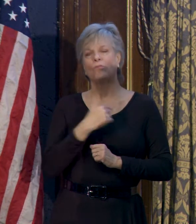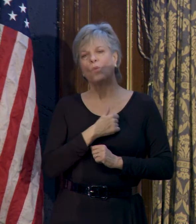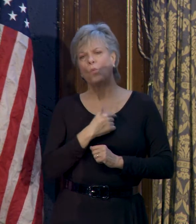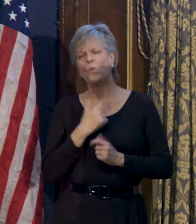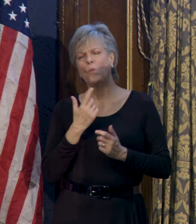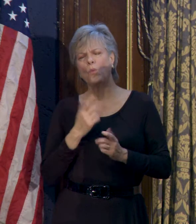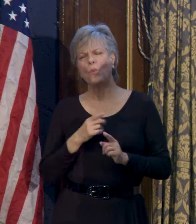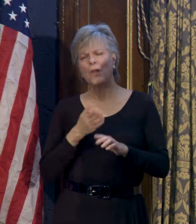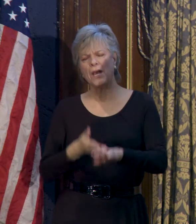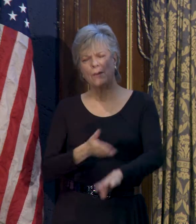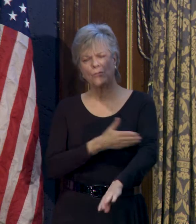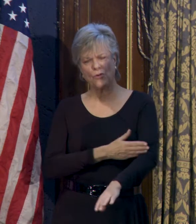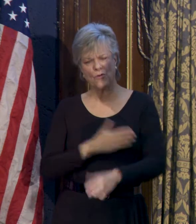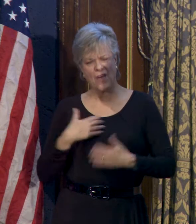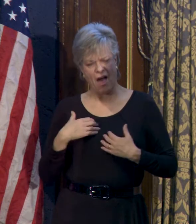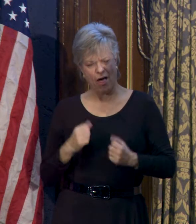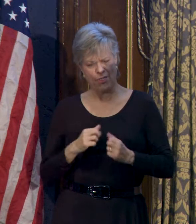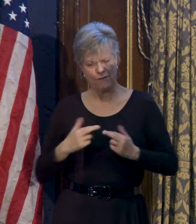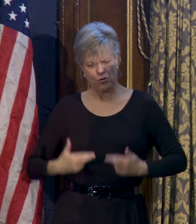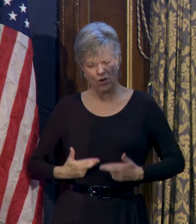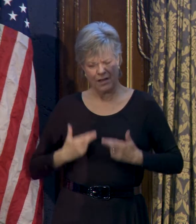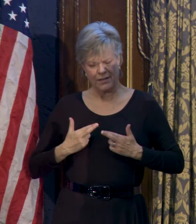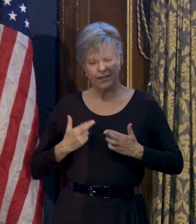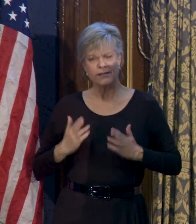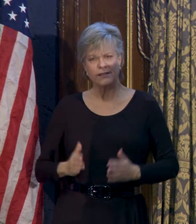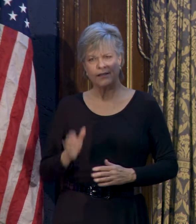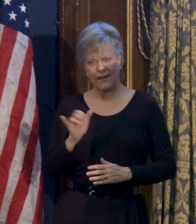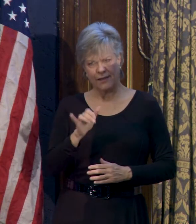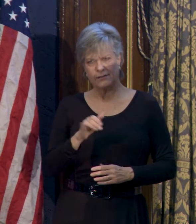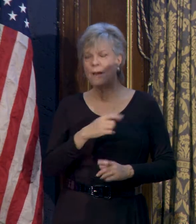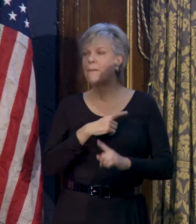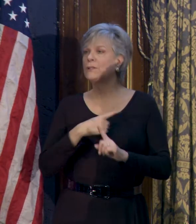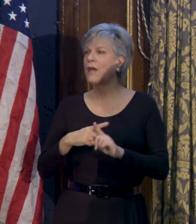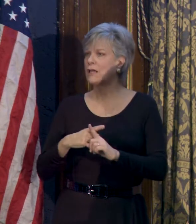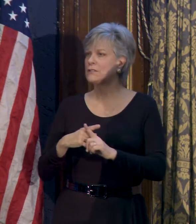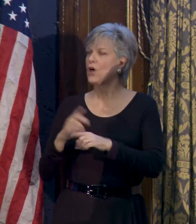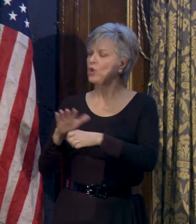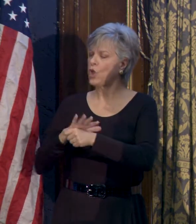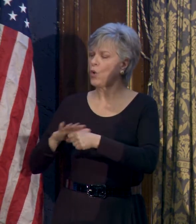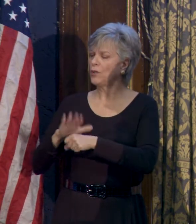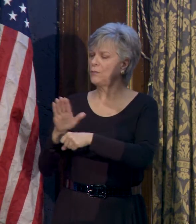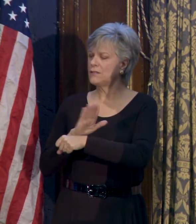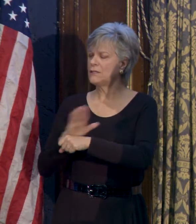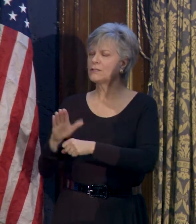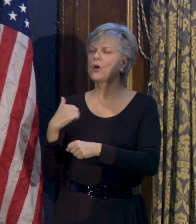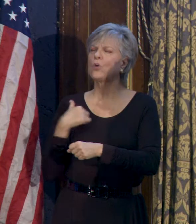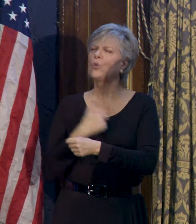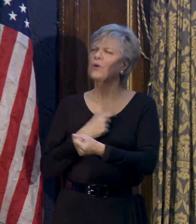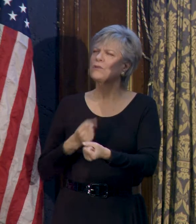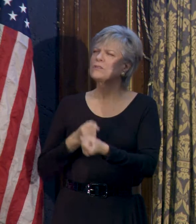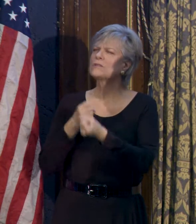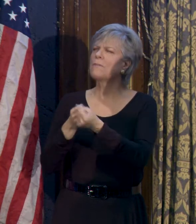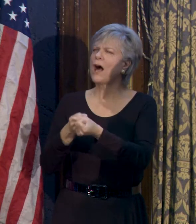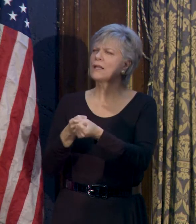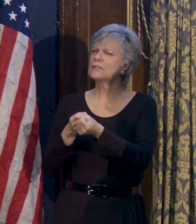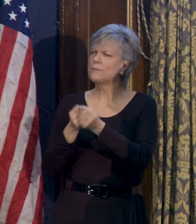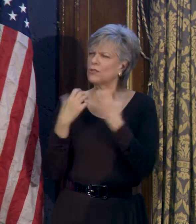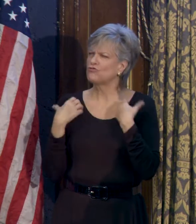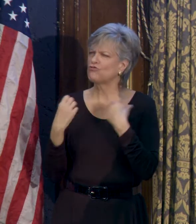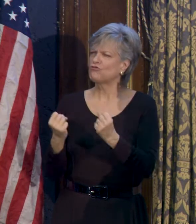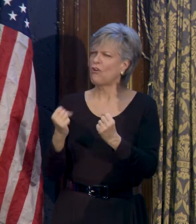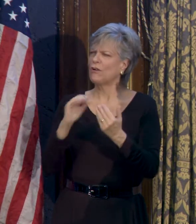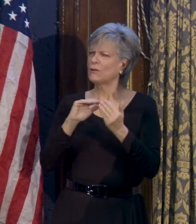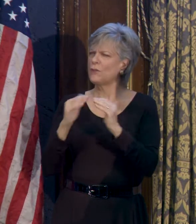residents, we must plan to do the same for local businesses. We will foster vital communities through our work and partnerships in